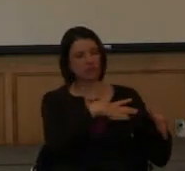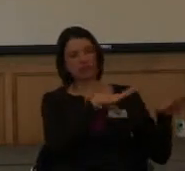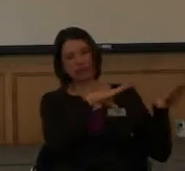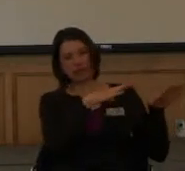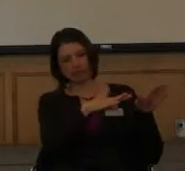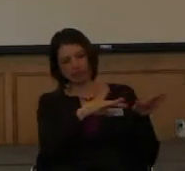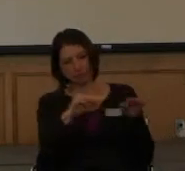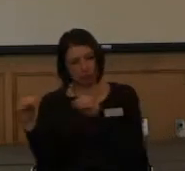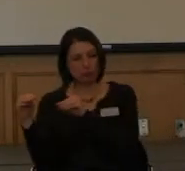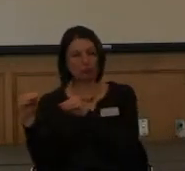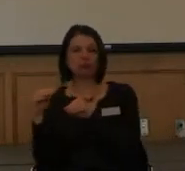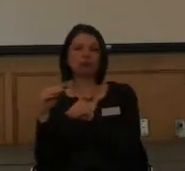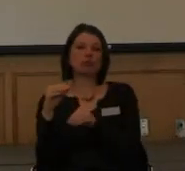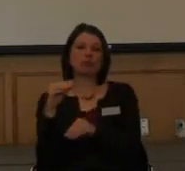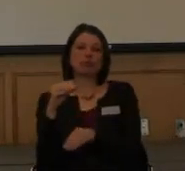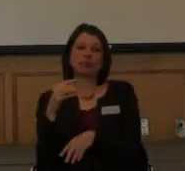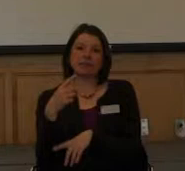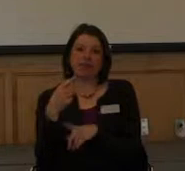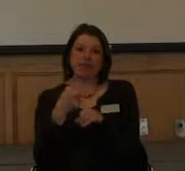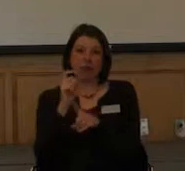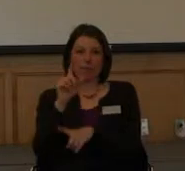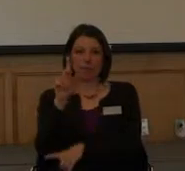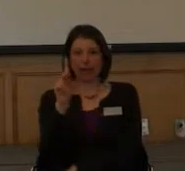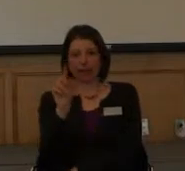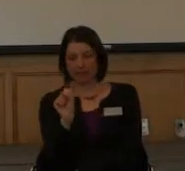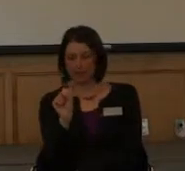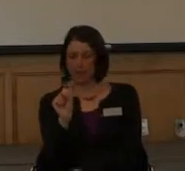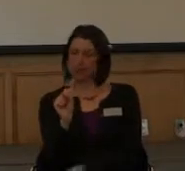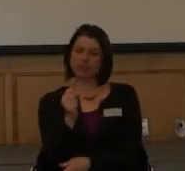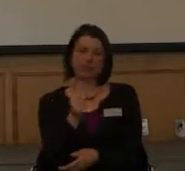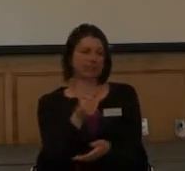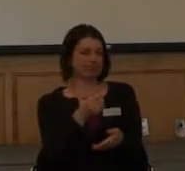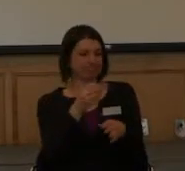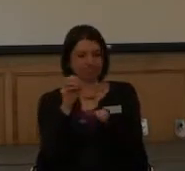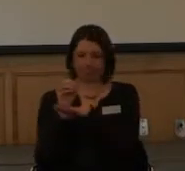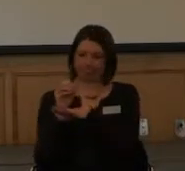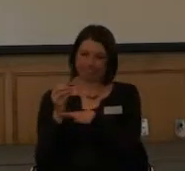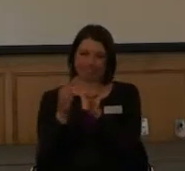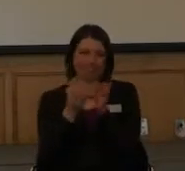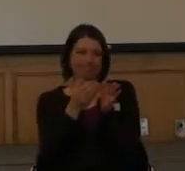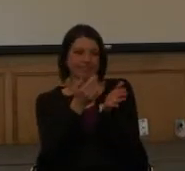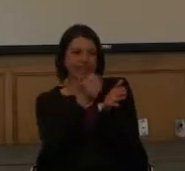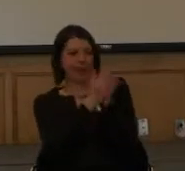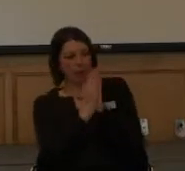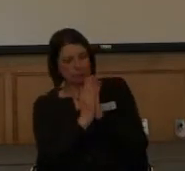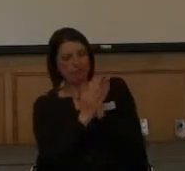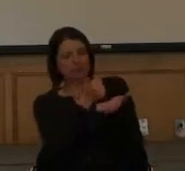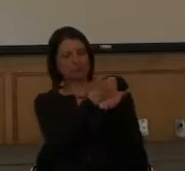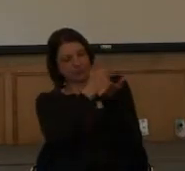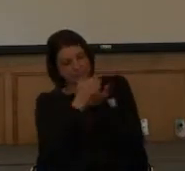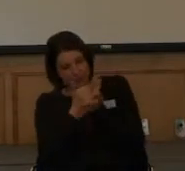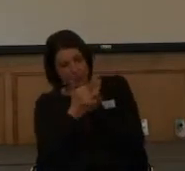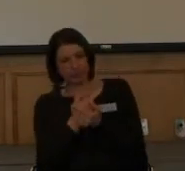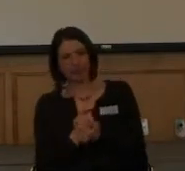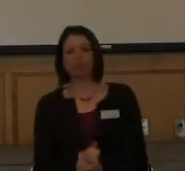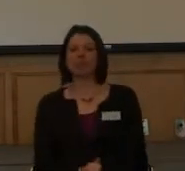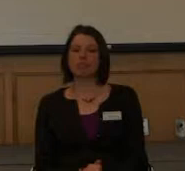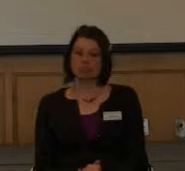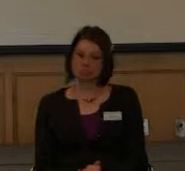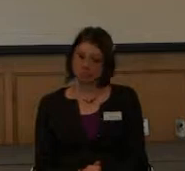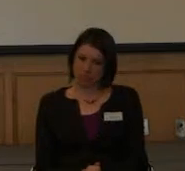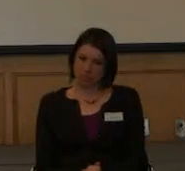so I got some advice from her on how to troll for attendance. And at that time there was this new